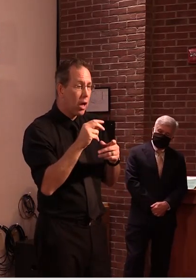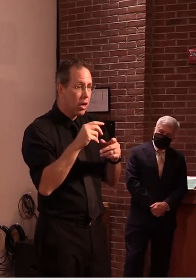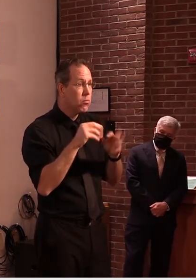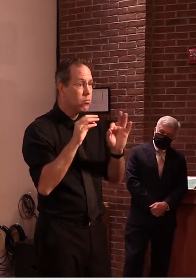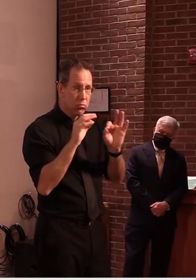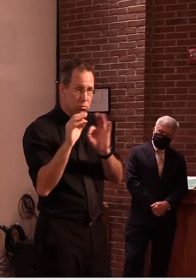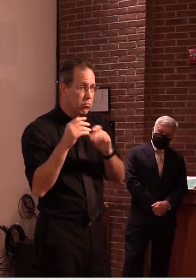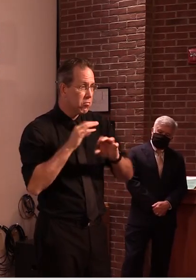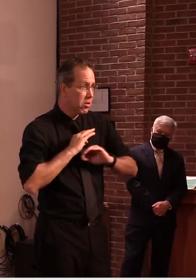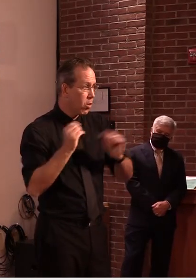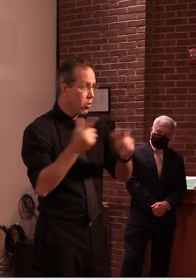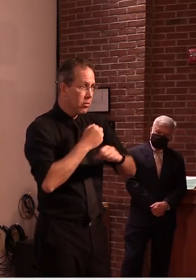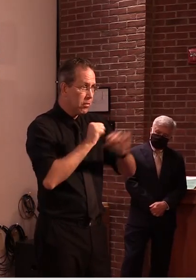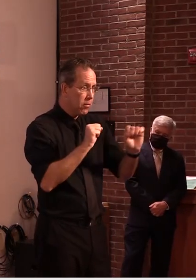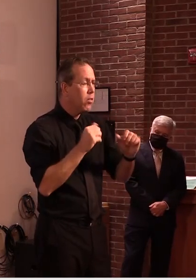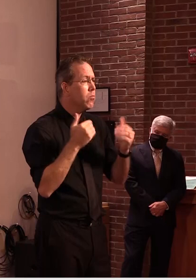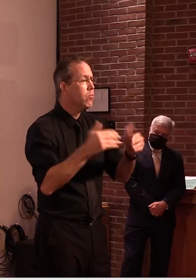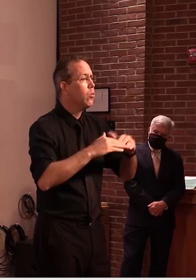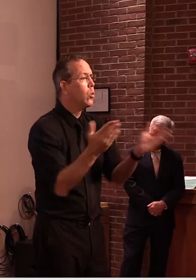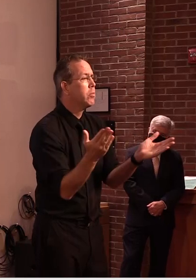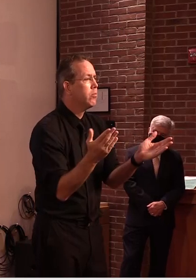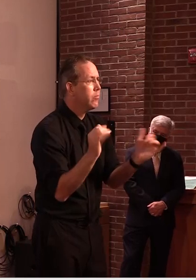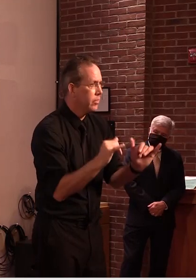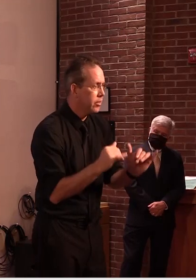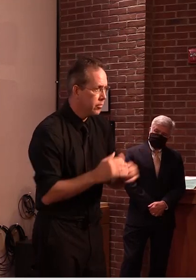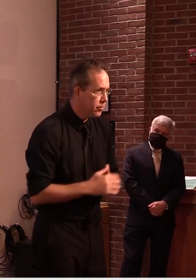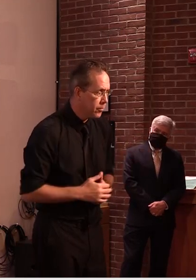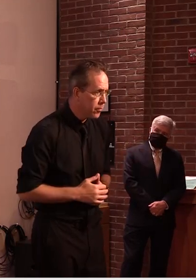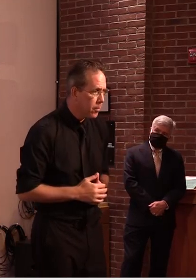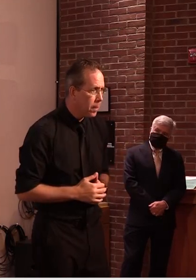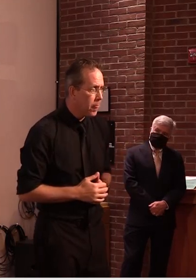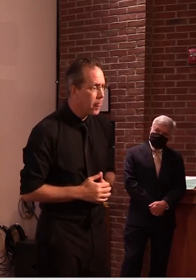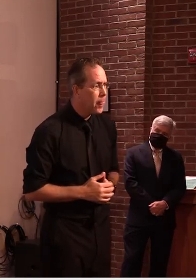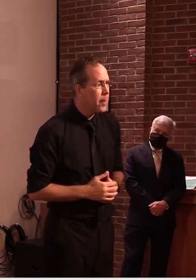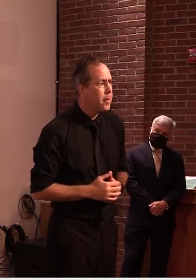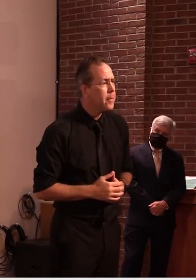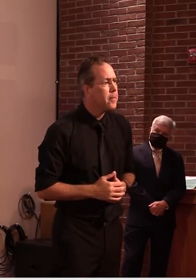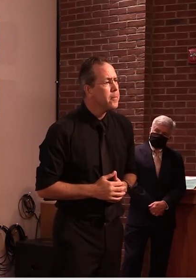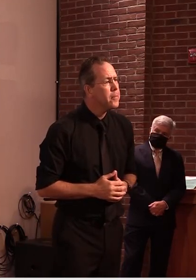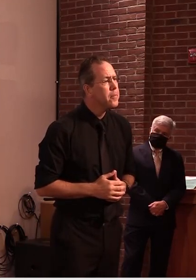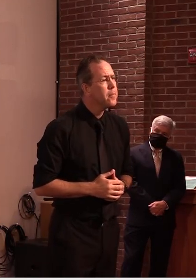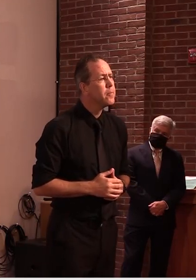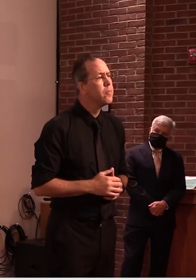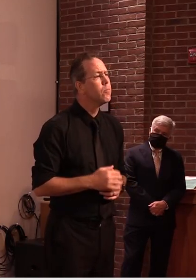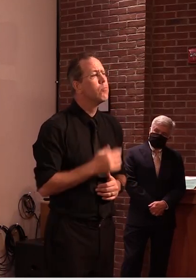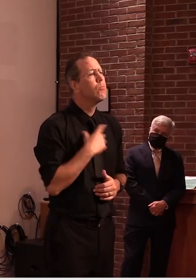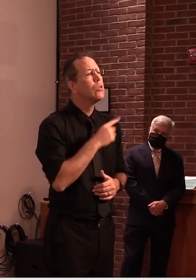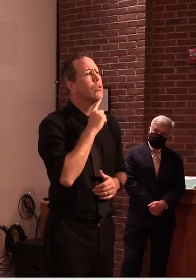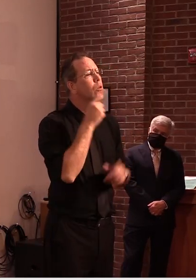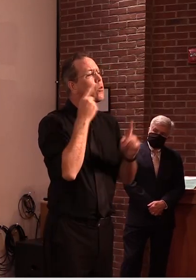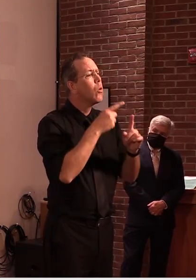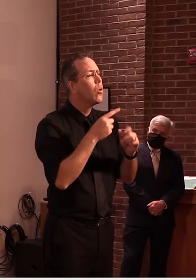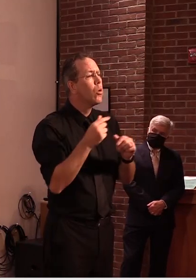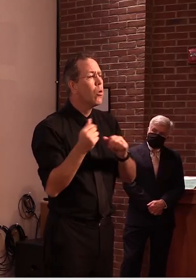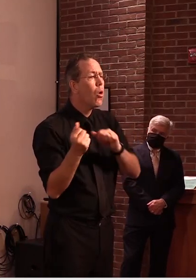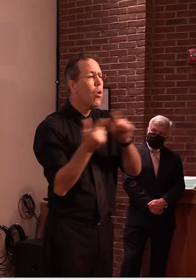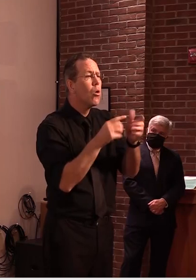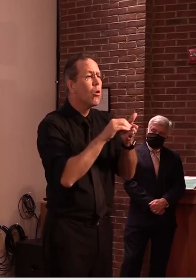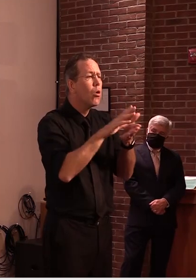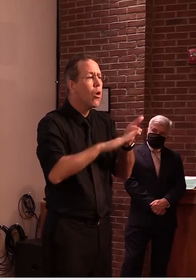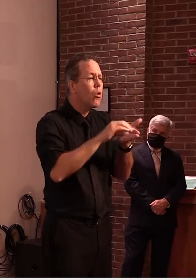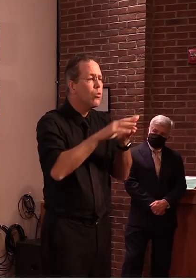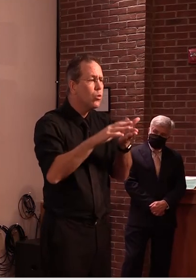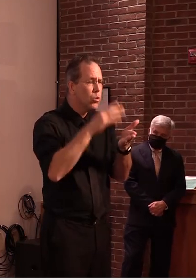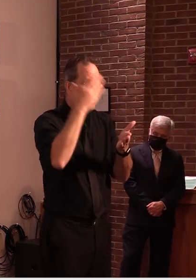um we had if you will a population that we knew about already from the